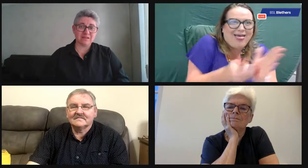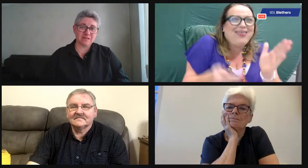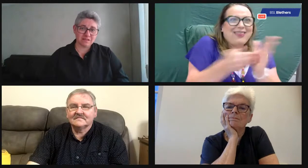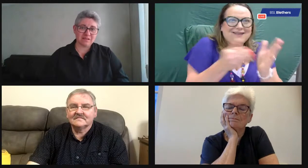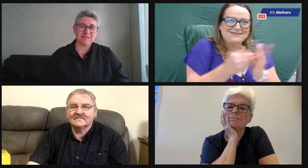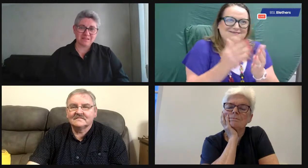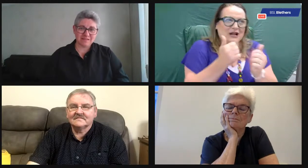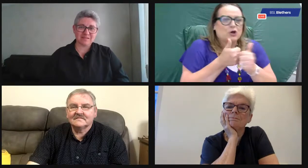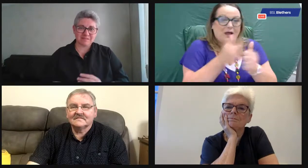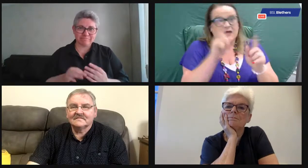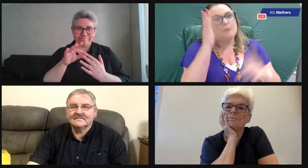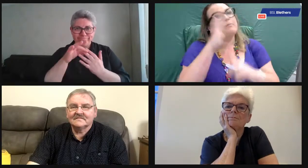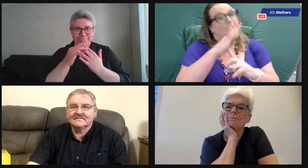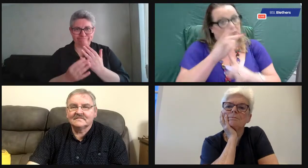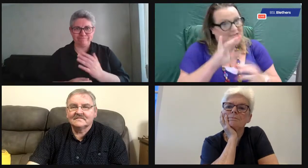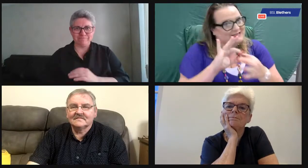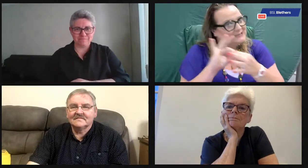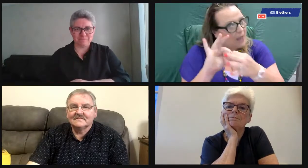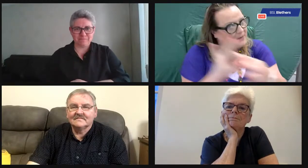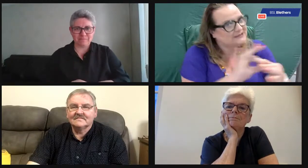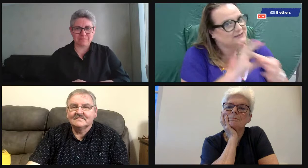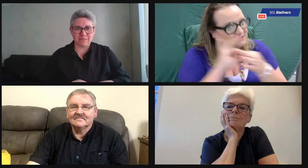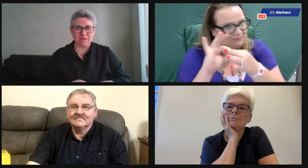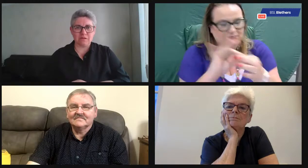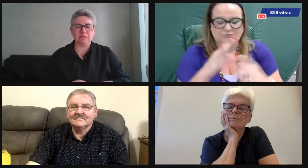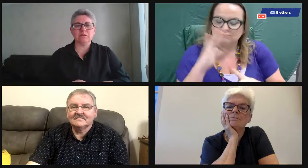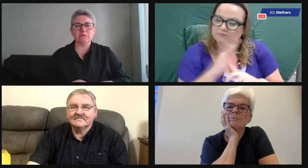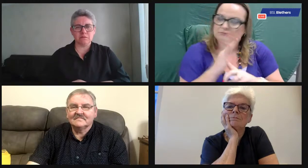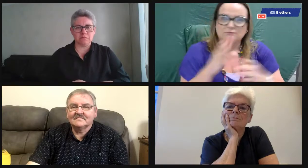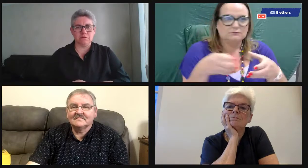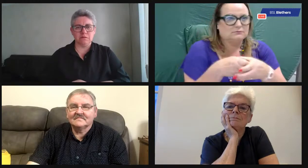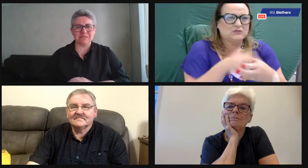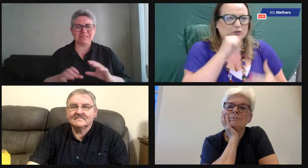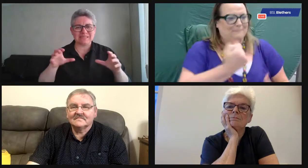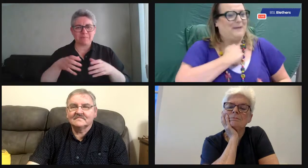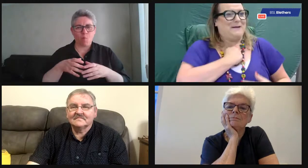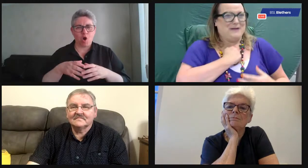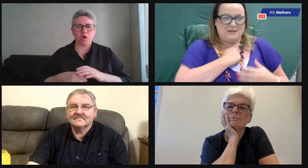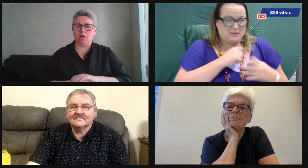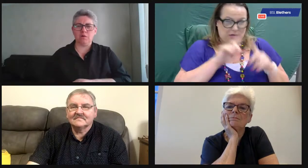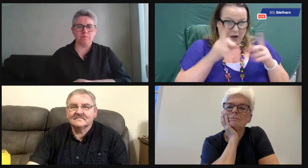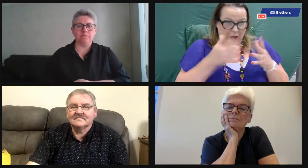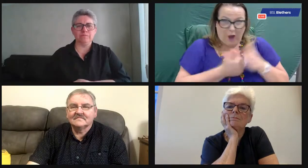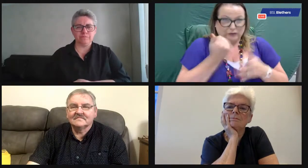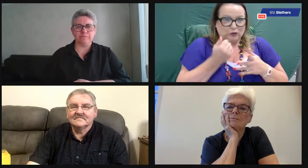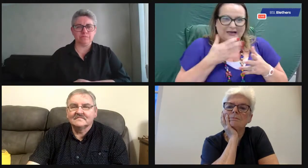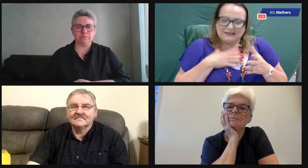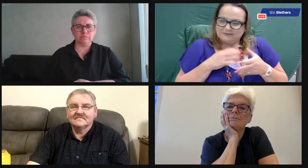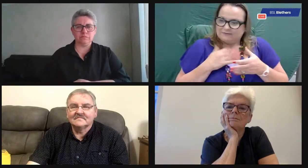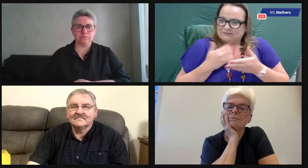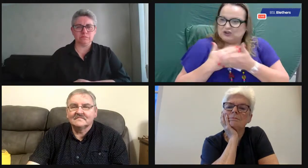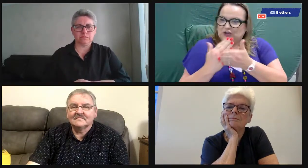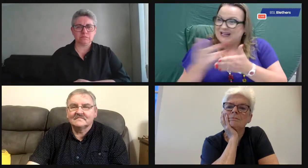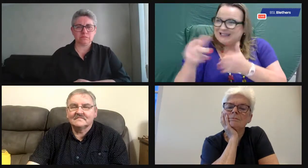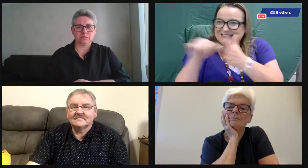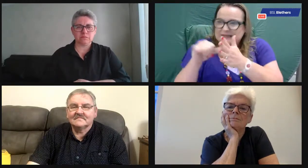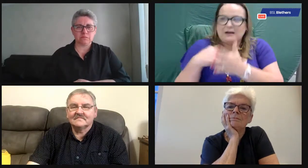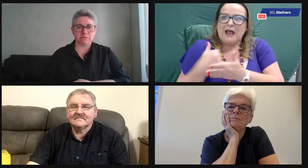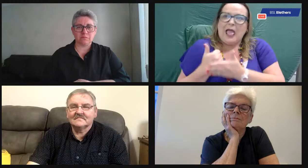trying to sell sort of tickets because it was important that we work together as a team. And that's how we